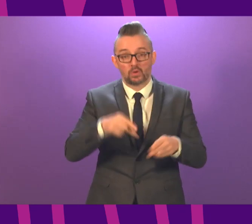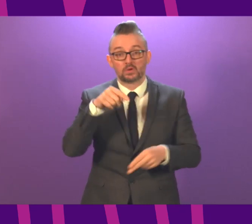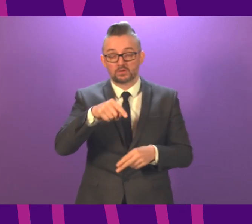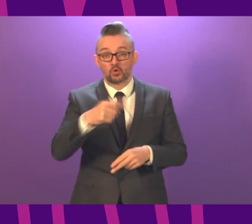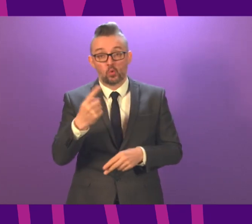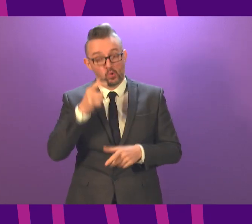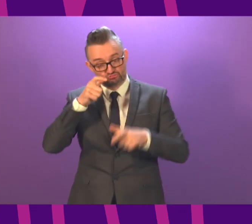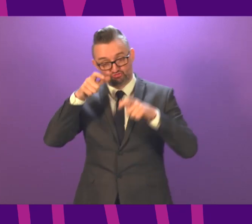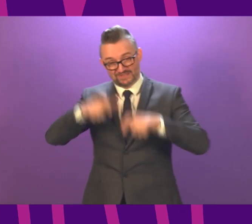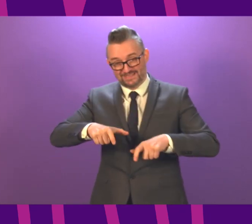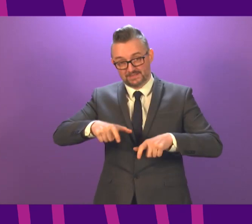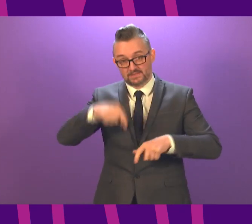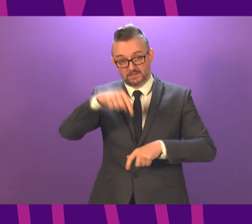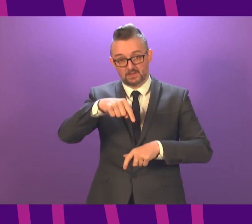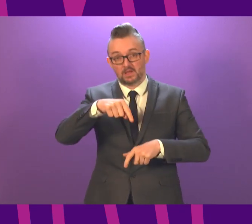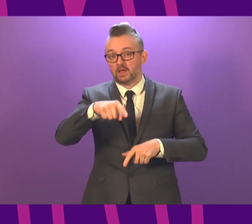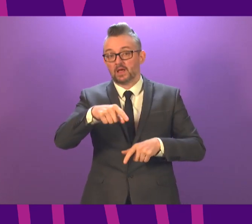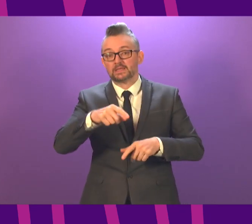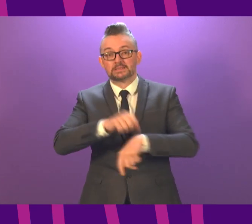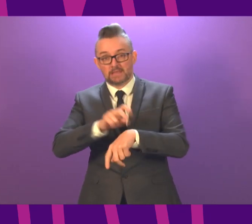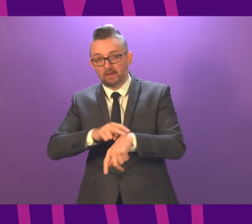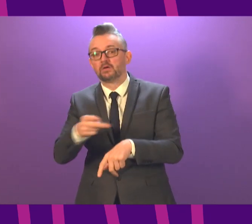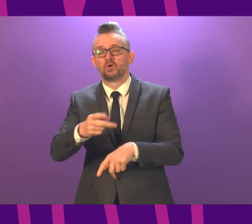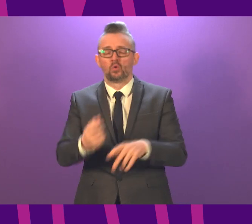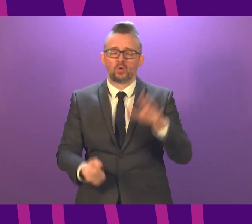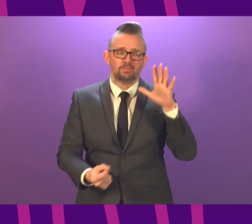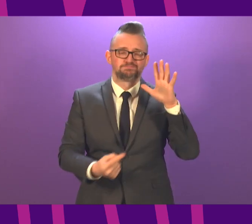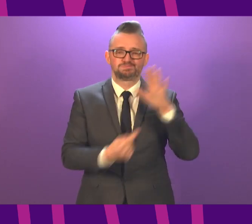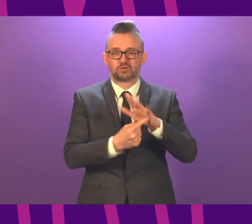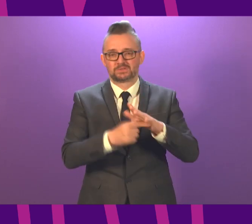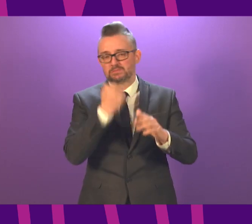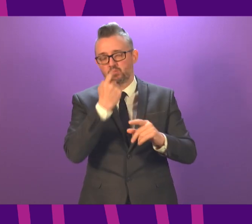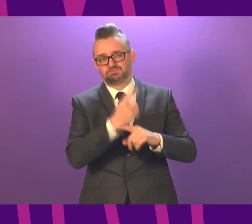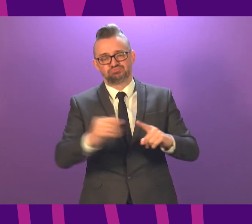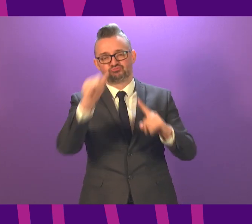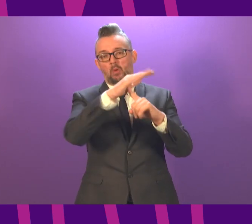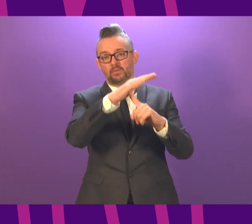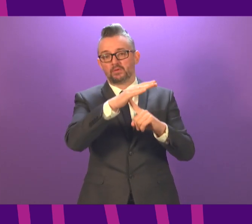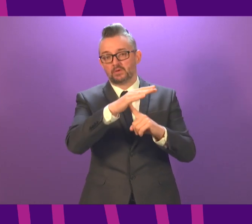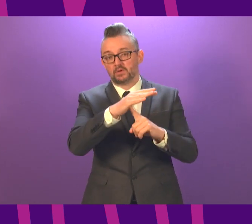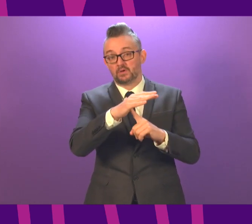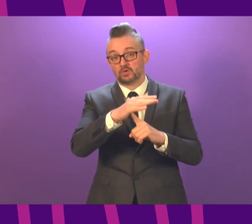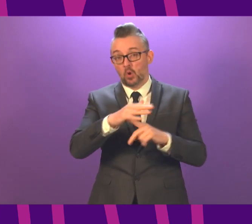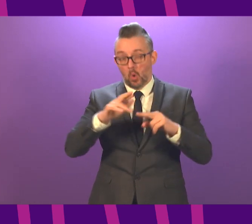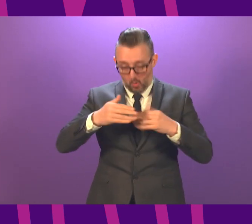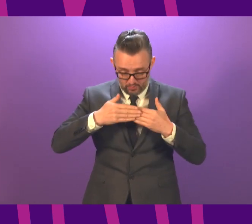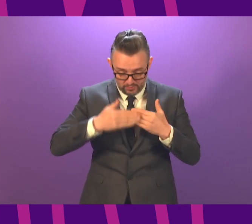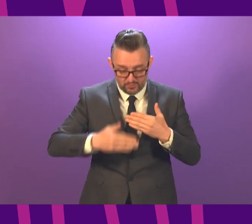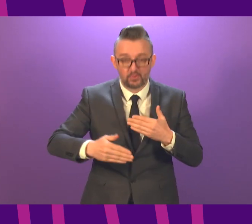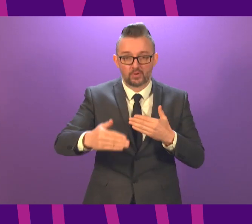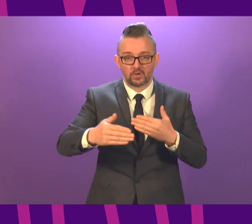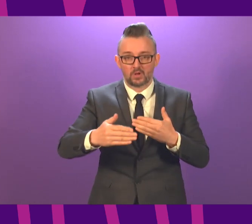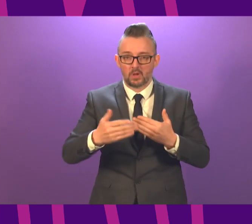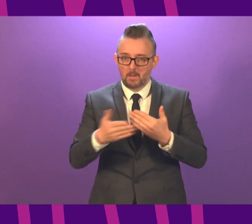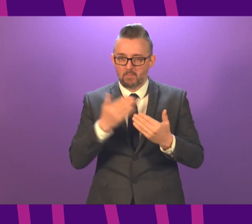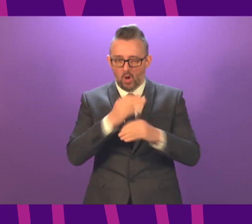care home residents and staff are in the top priority group for vaccination. So we hope that not too far into this year, we will get to a